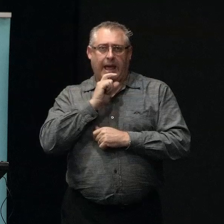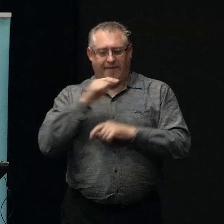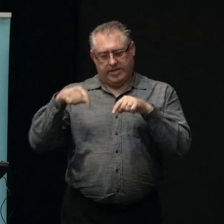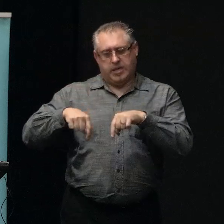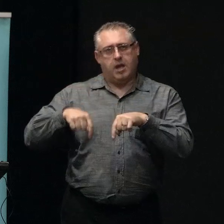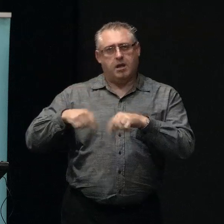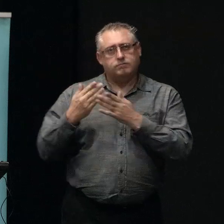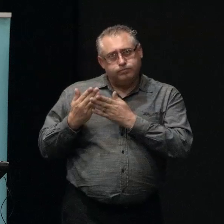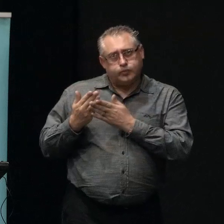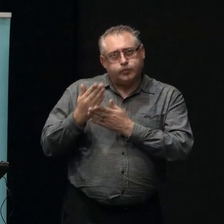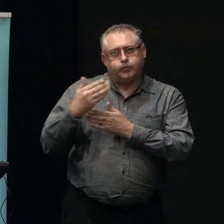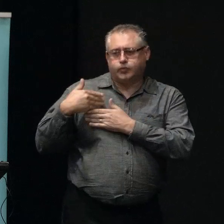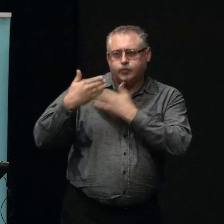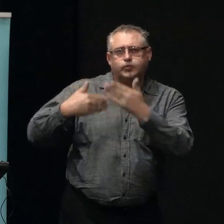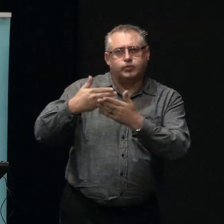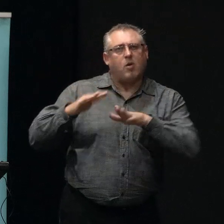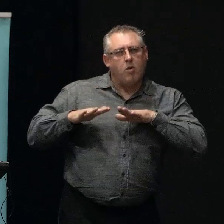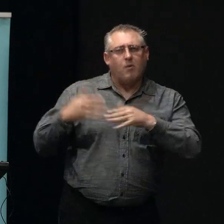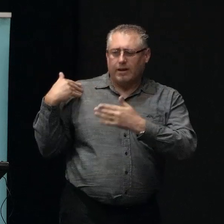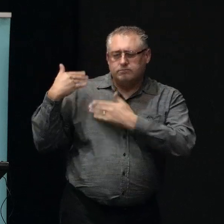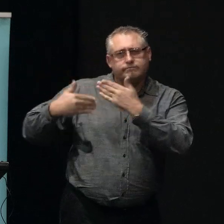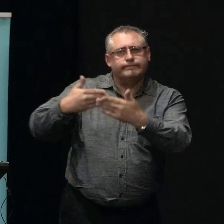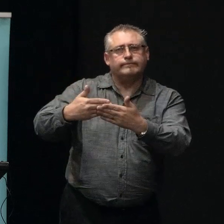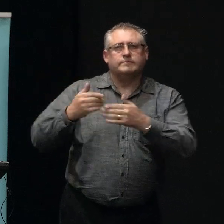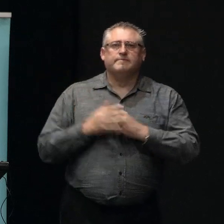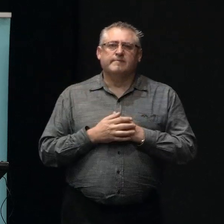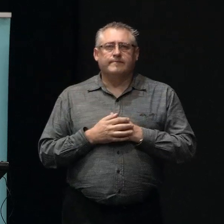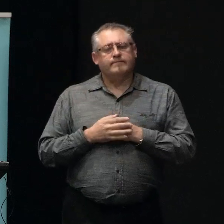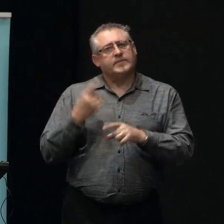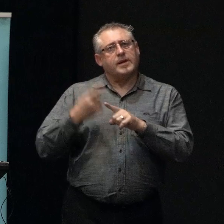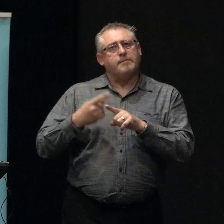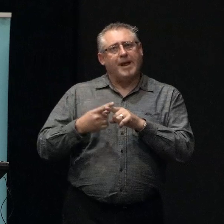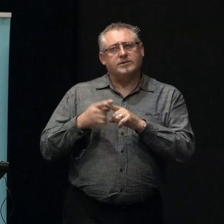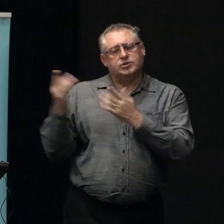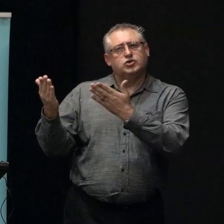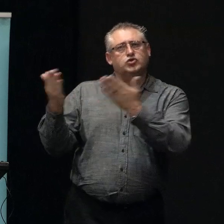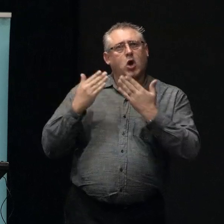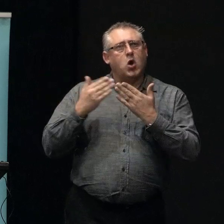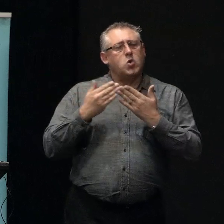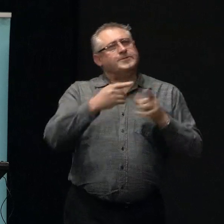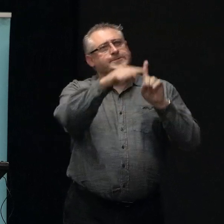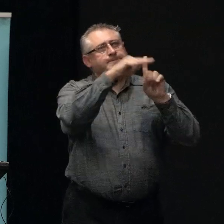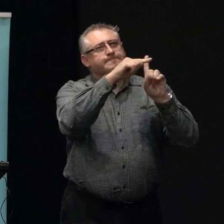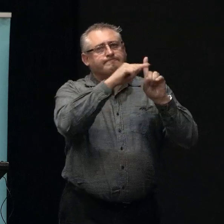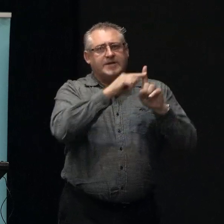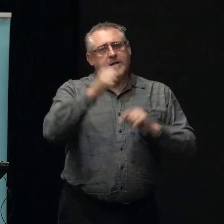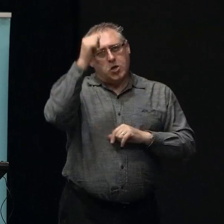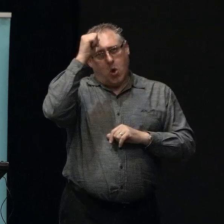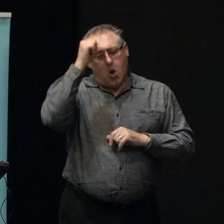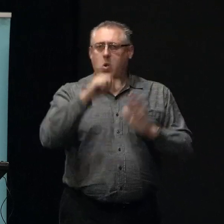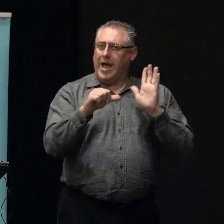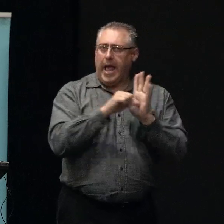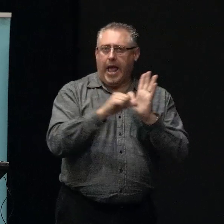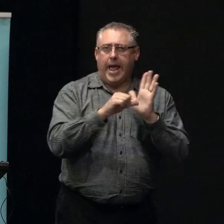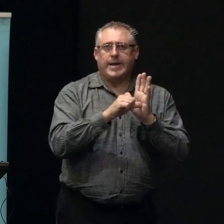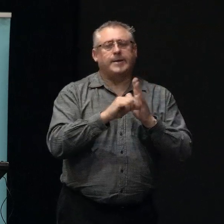were going through this whole thing, but also they showed a sense of optimism about knowing that it's been really tough,